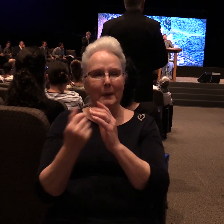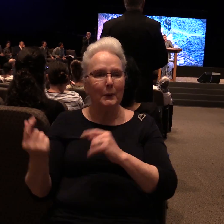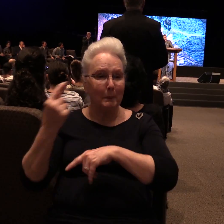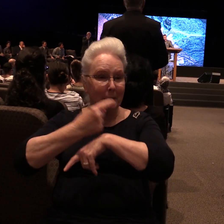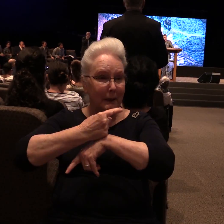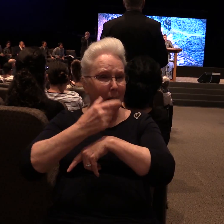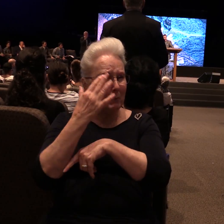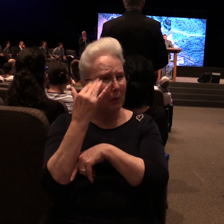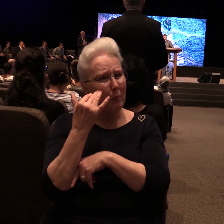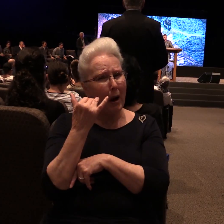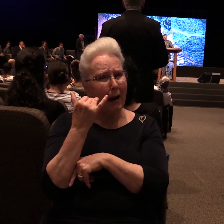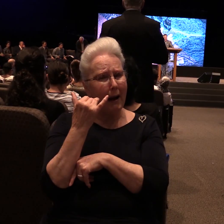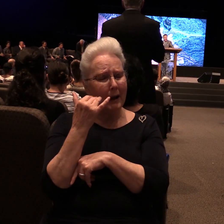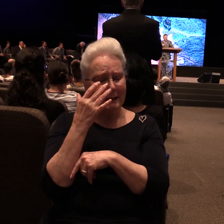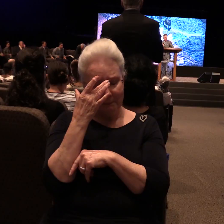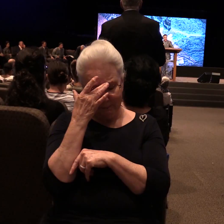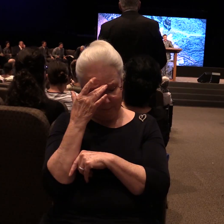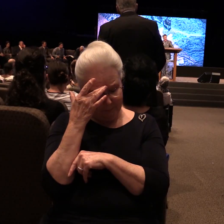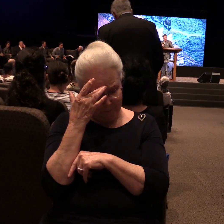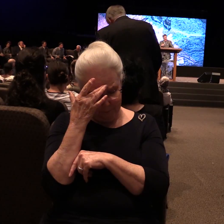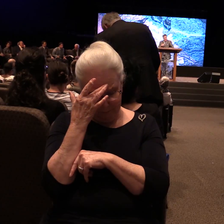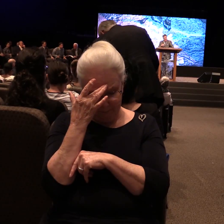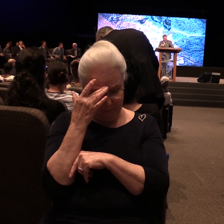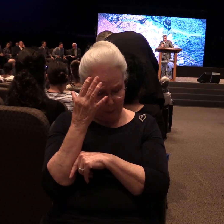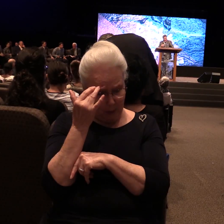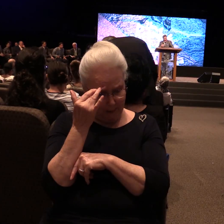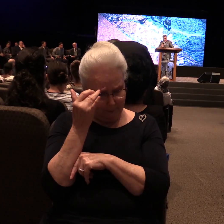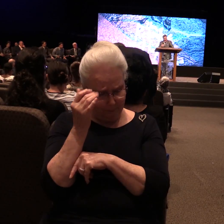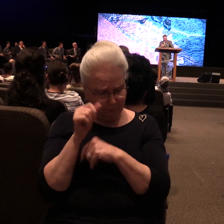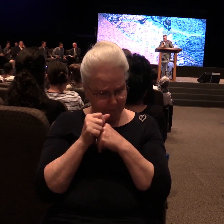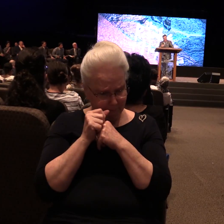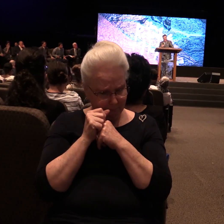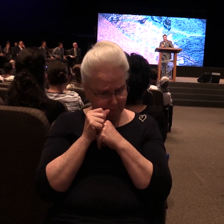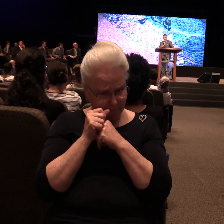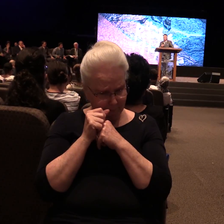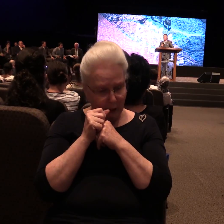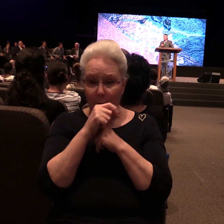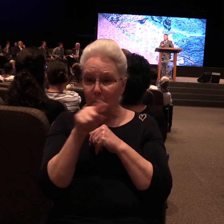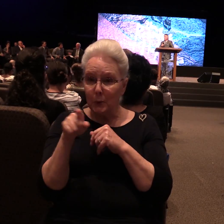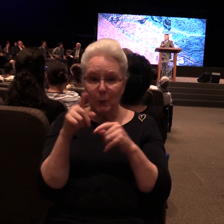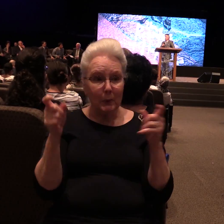But why is it when we sin, we run from God?